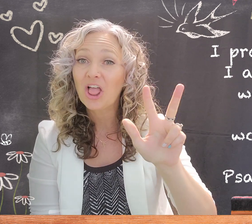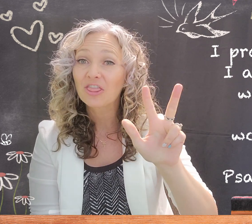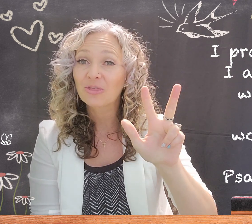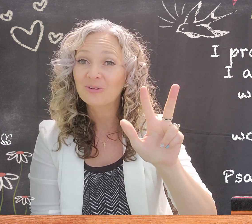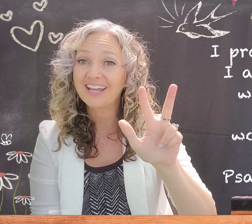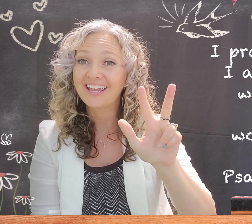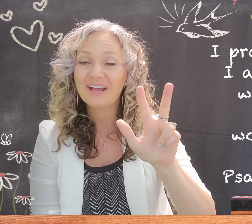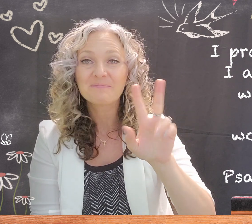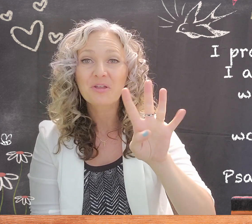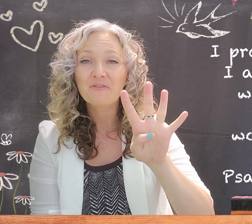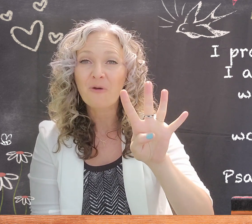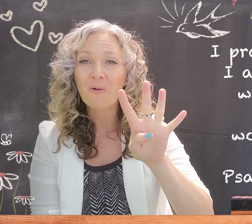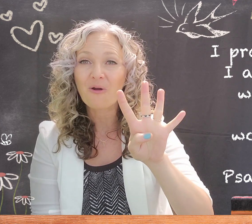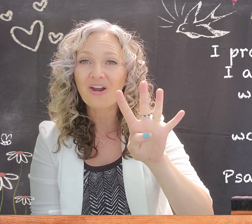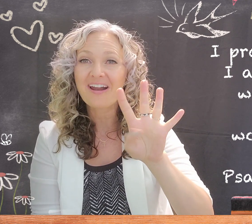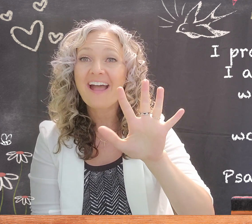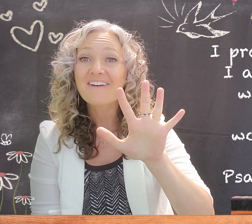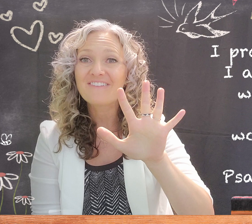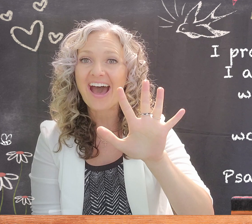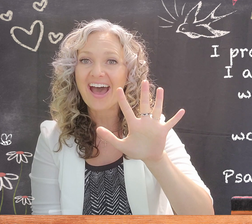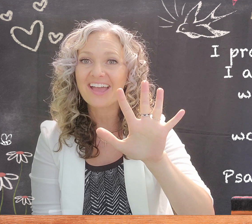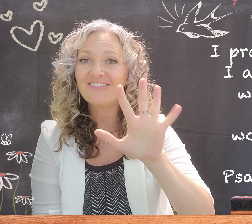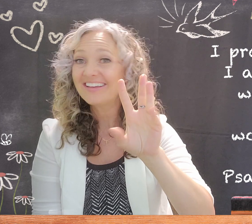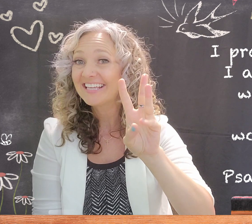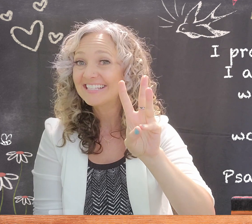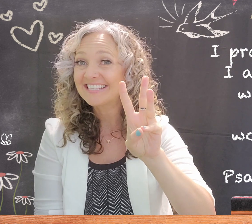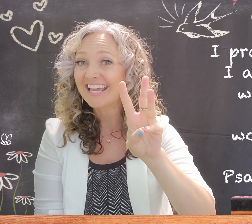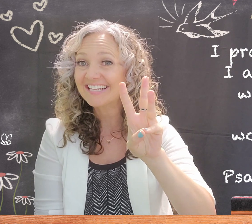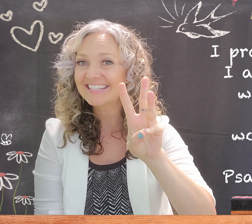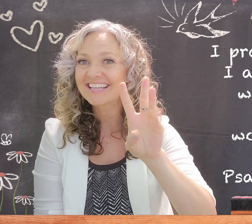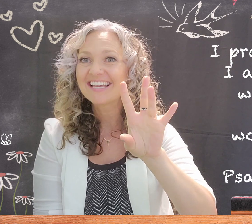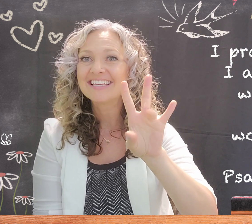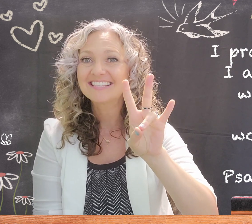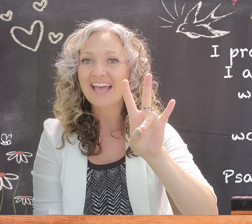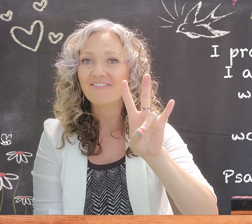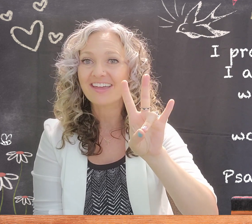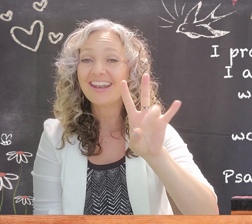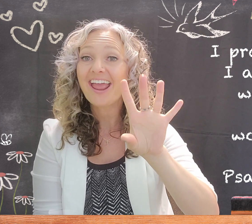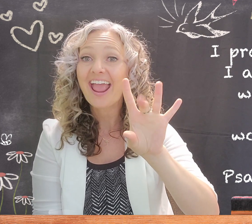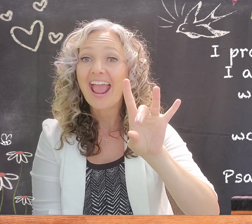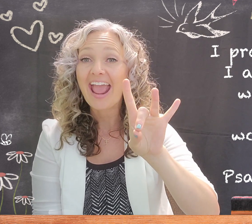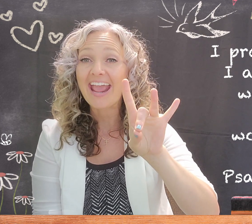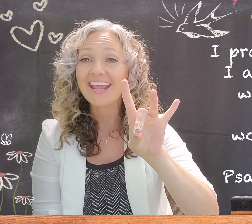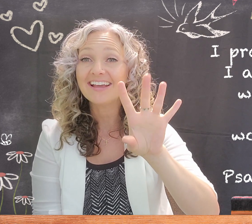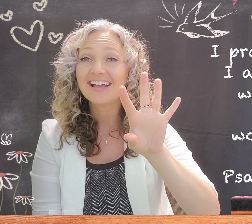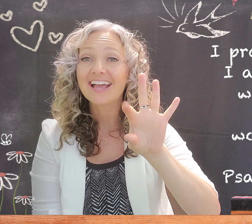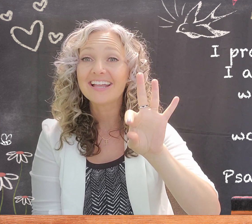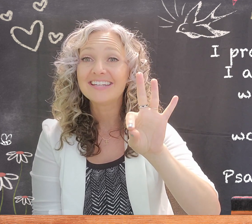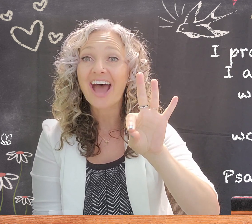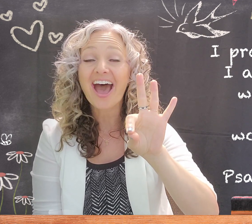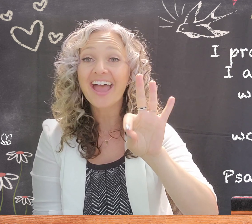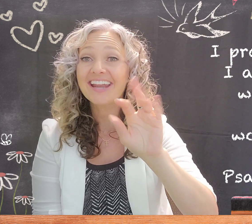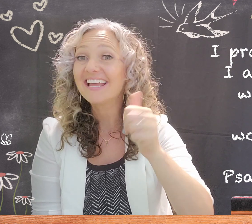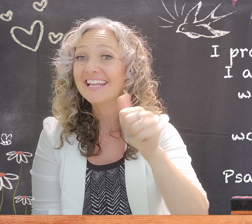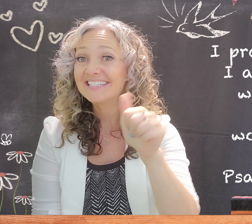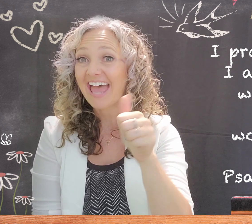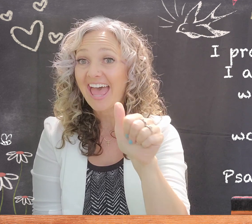3, 4, 5, 6, 7, 8, 9, 10.